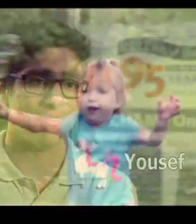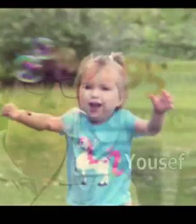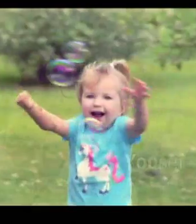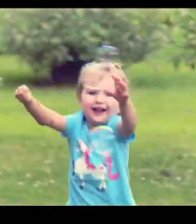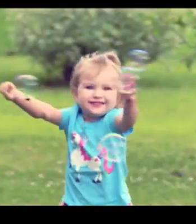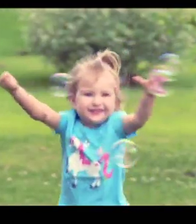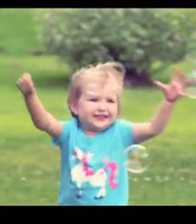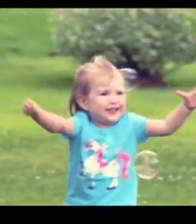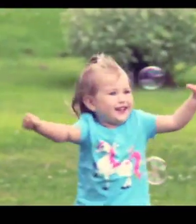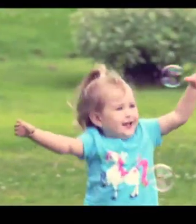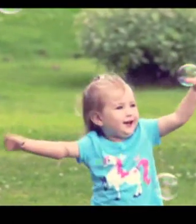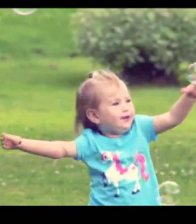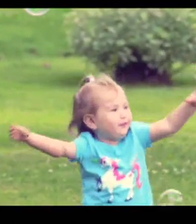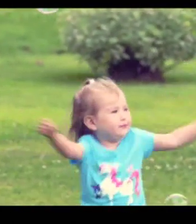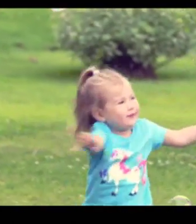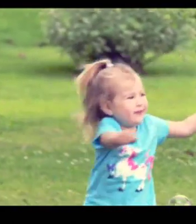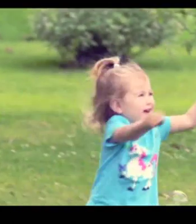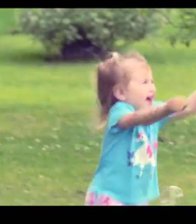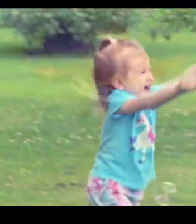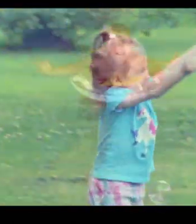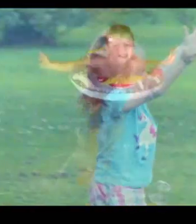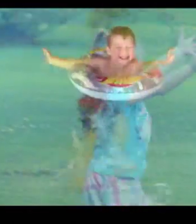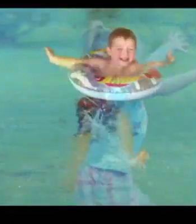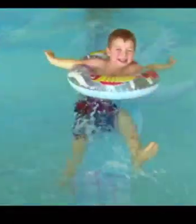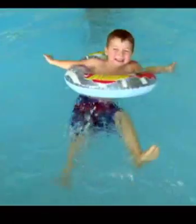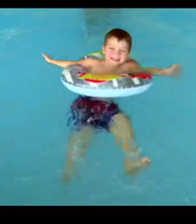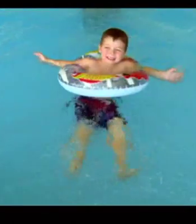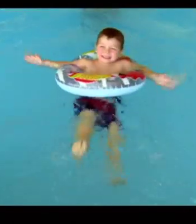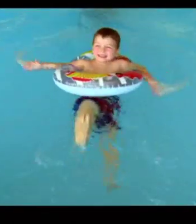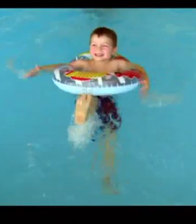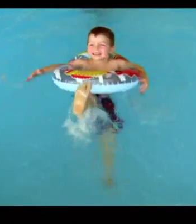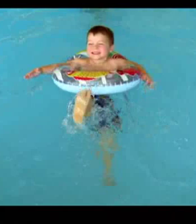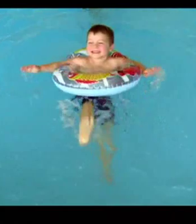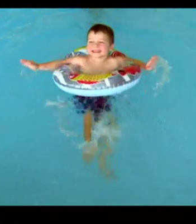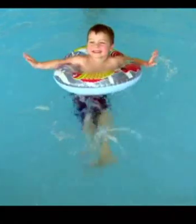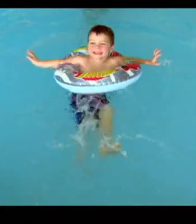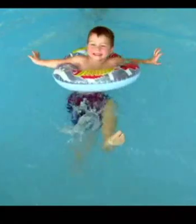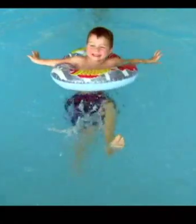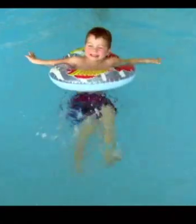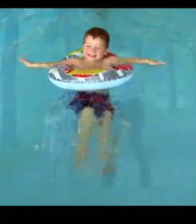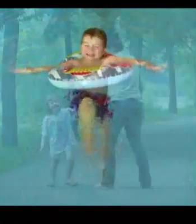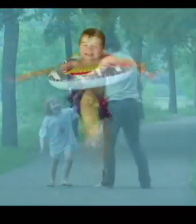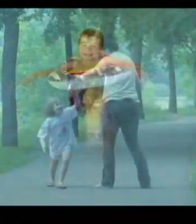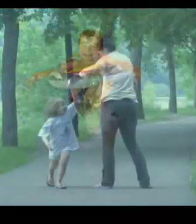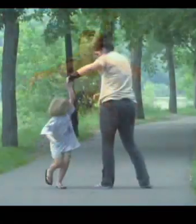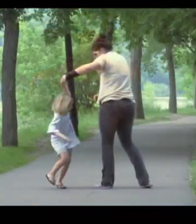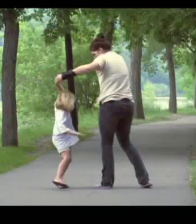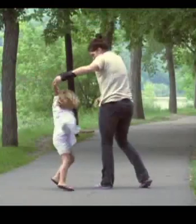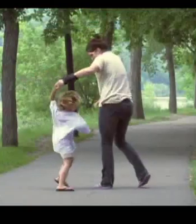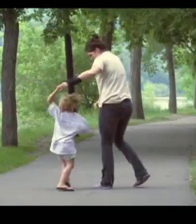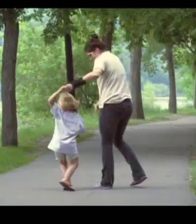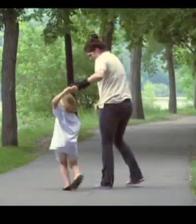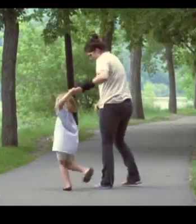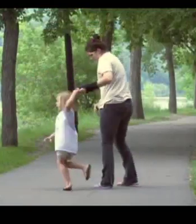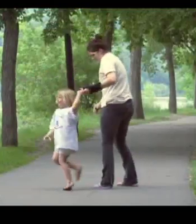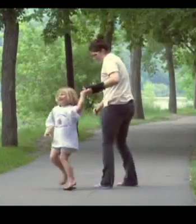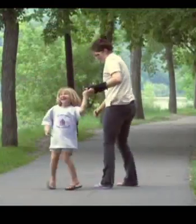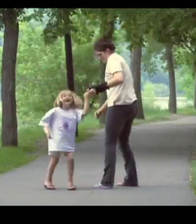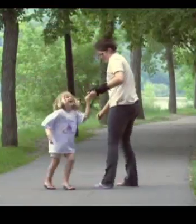and because of that it made me more confident in who I am as a person. Thanks to your support of the Key Tank Service, the War Amps is